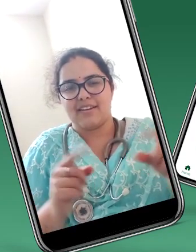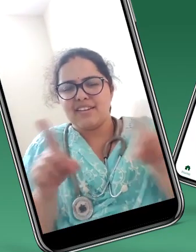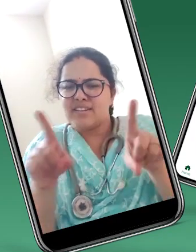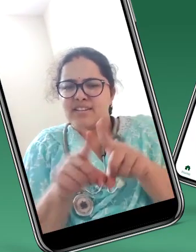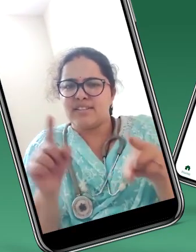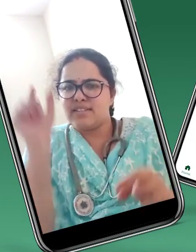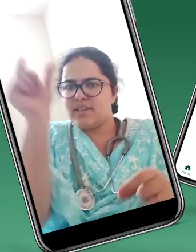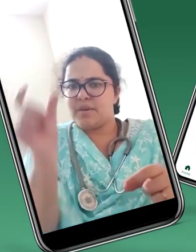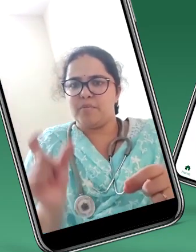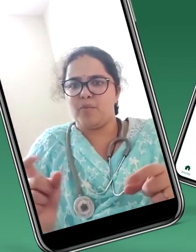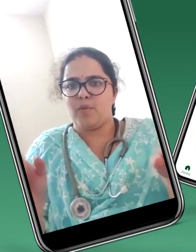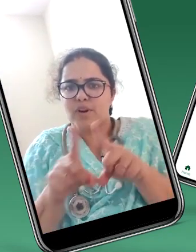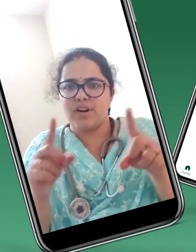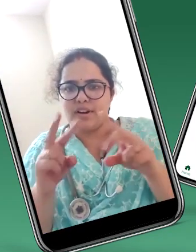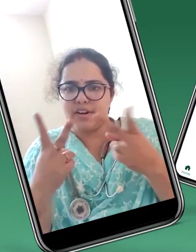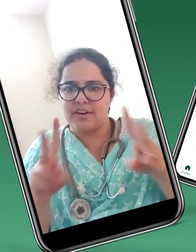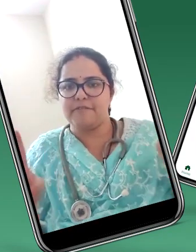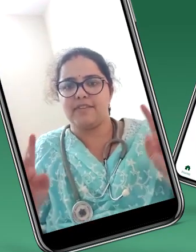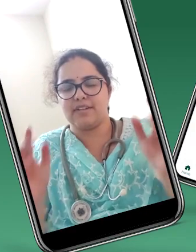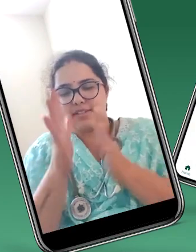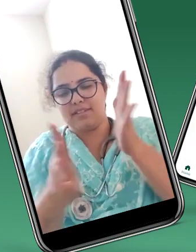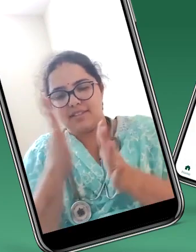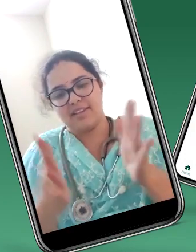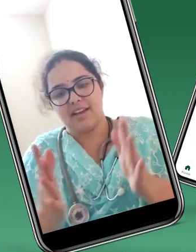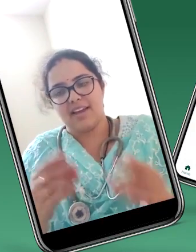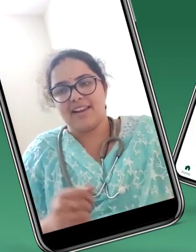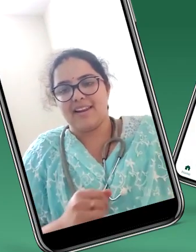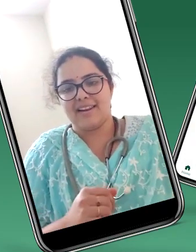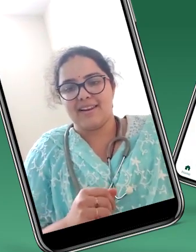language differently in one face.